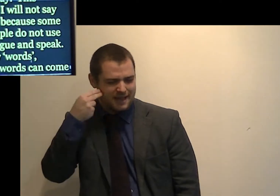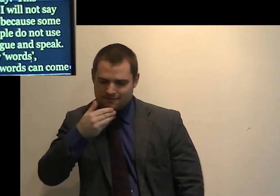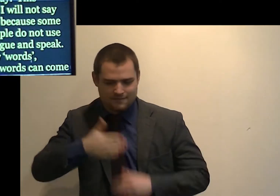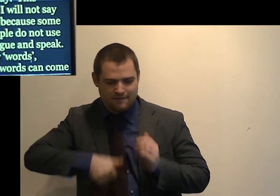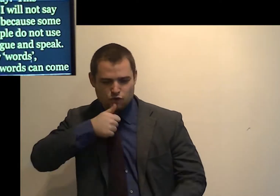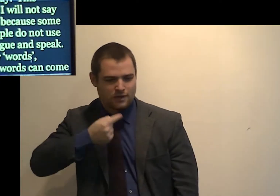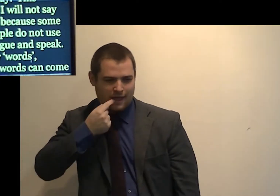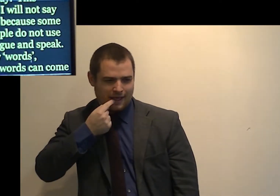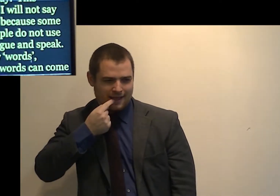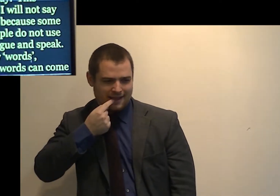their tongue and speak.